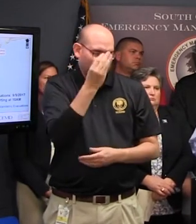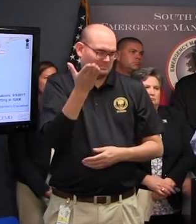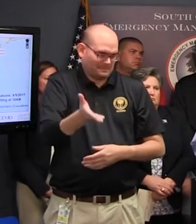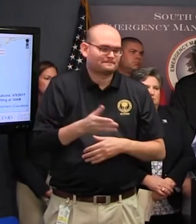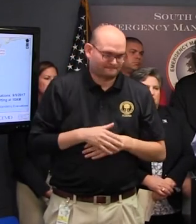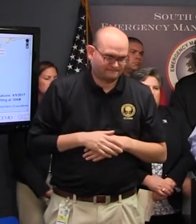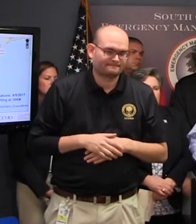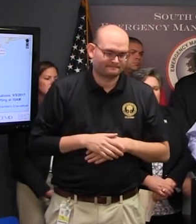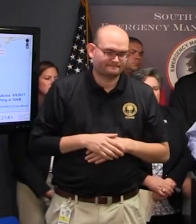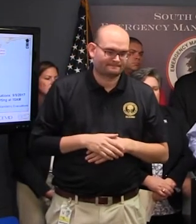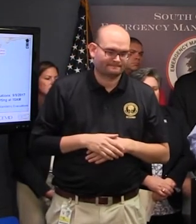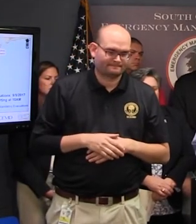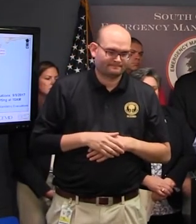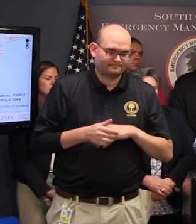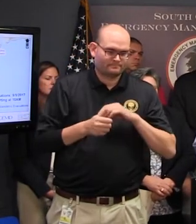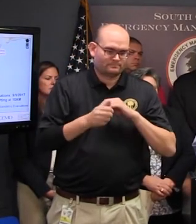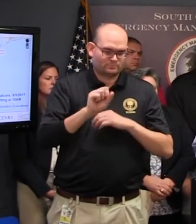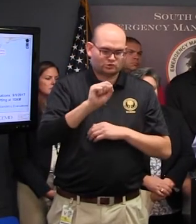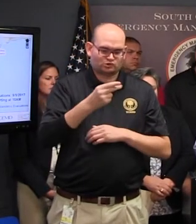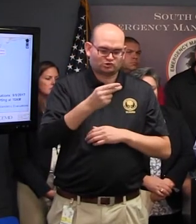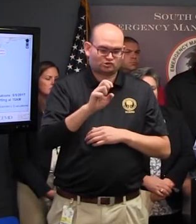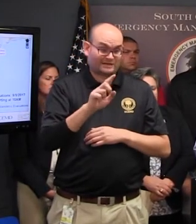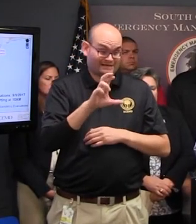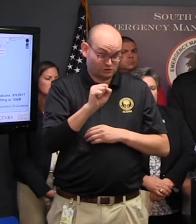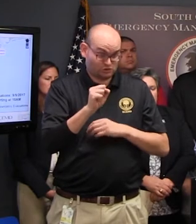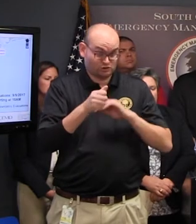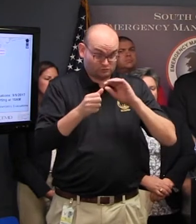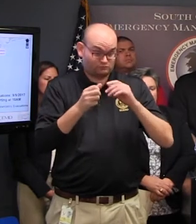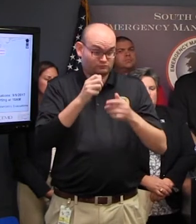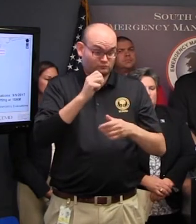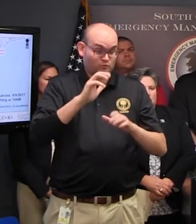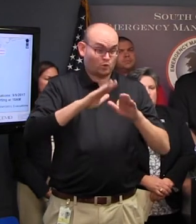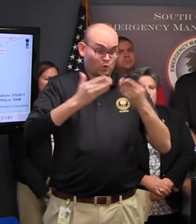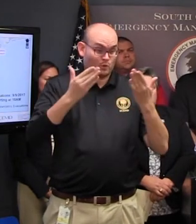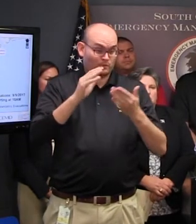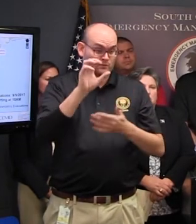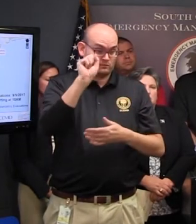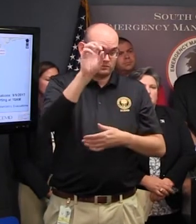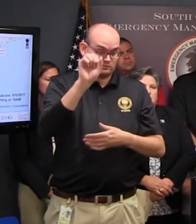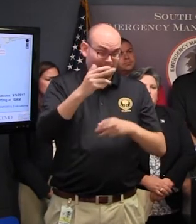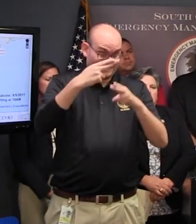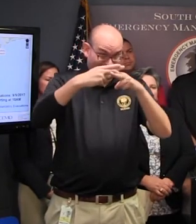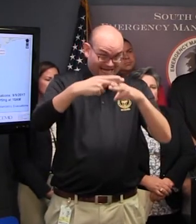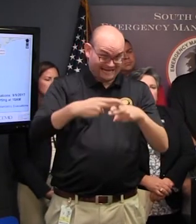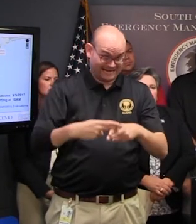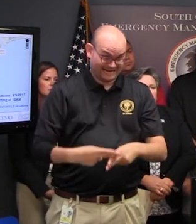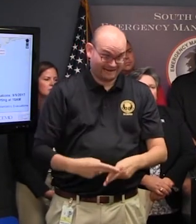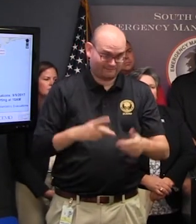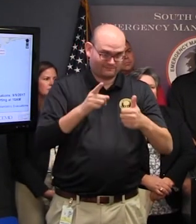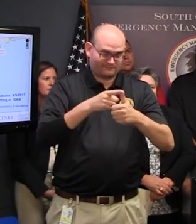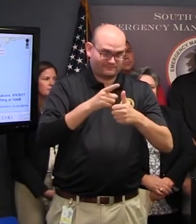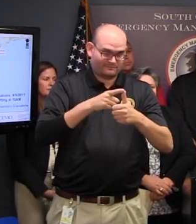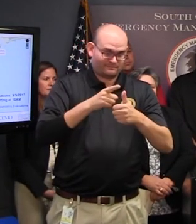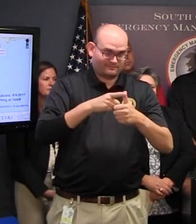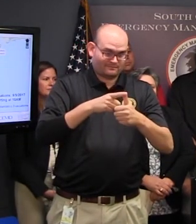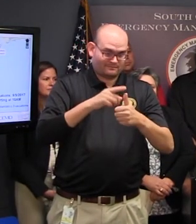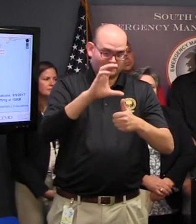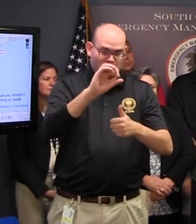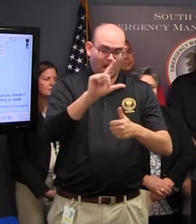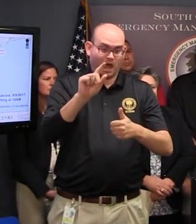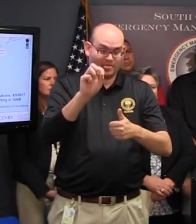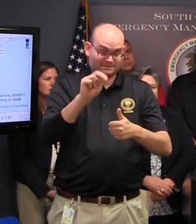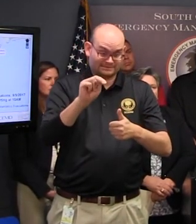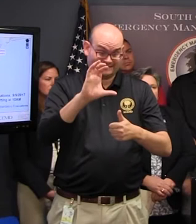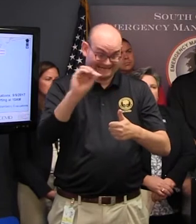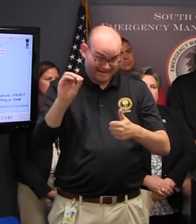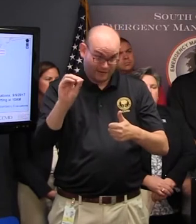I will list those here it'll take a minute but here they are in Colleton County it is the Colleton Middle School